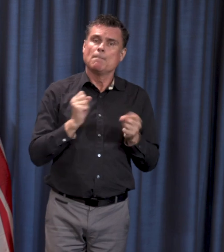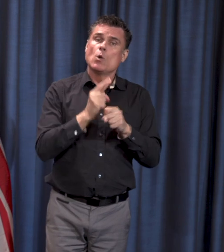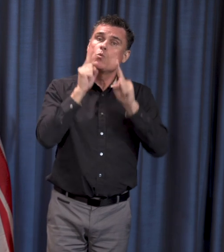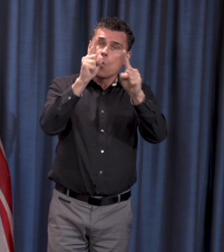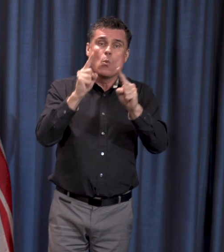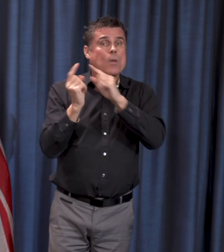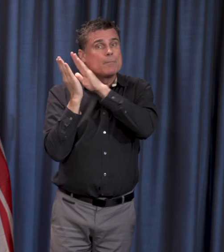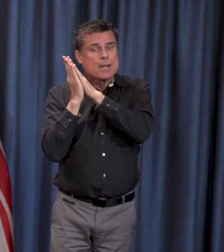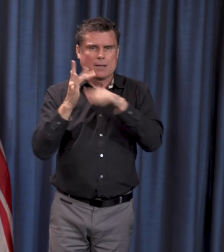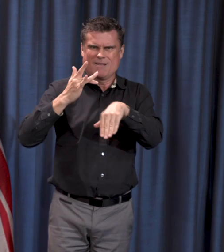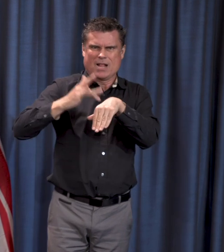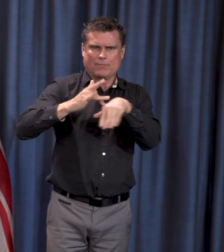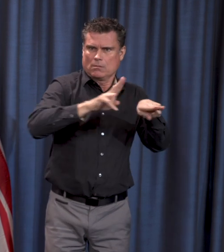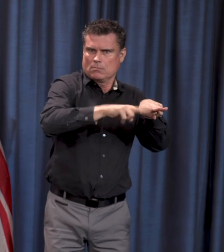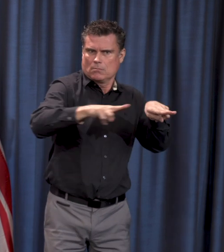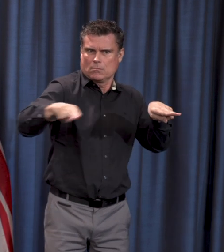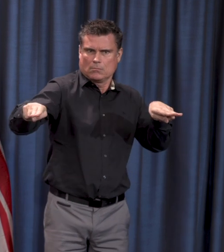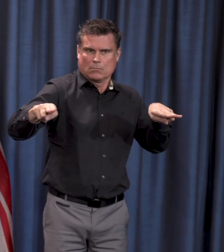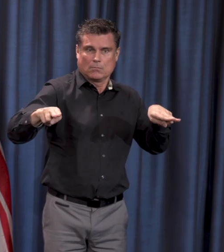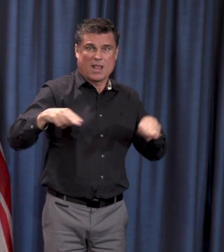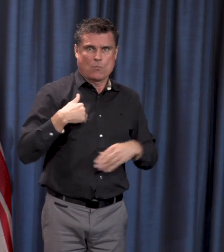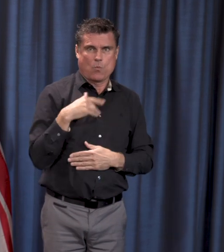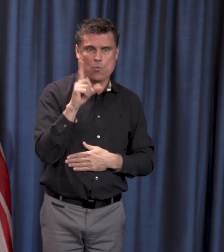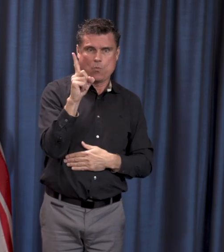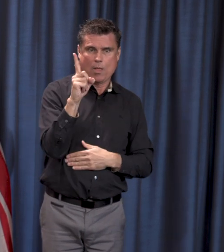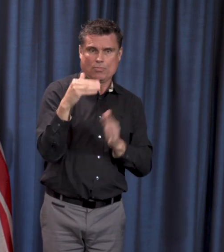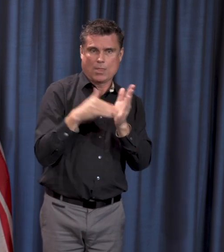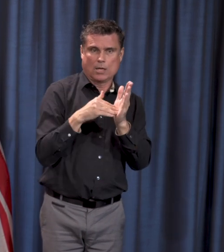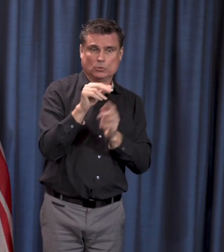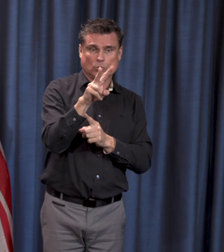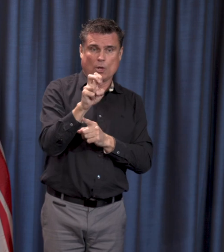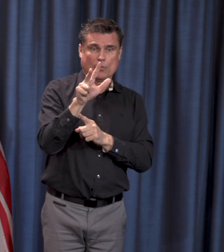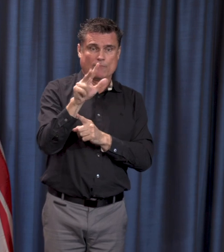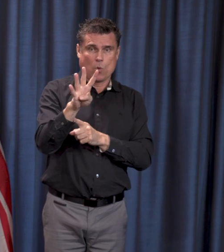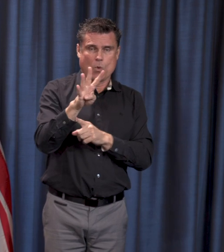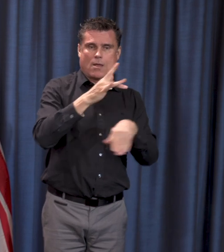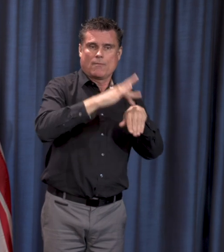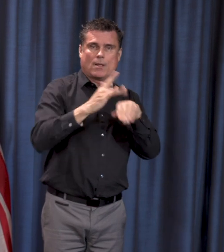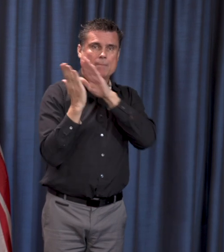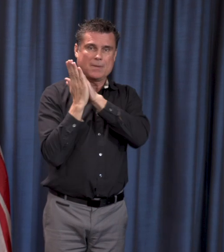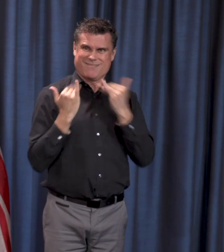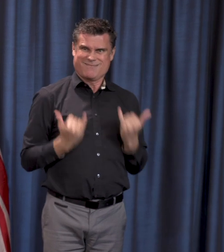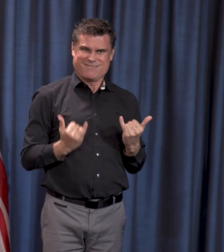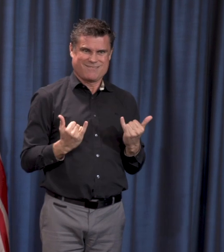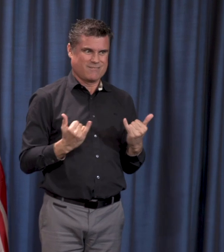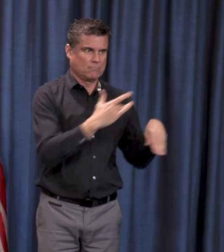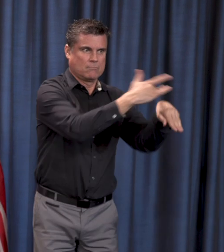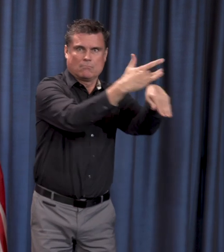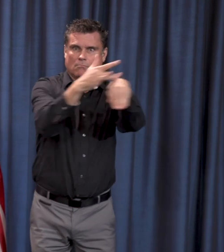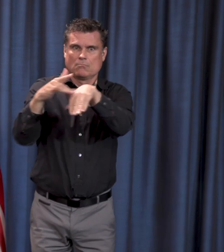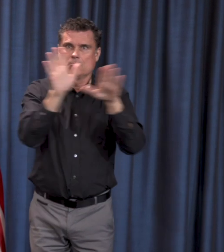1234. And so in since March 20th, when I announced numbers about about